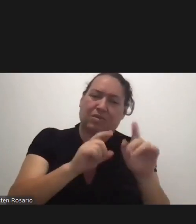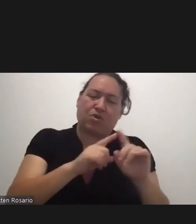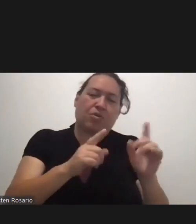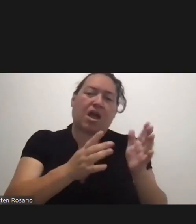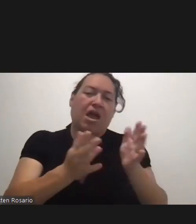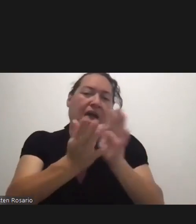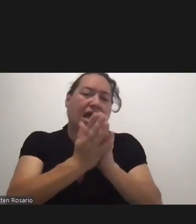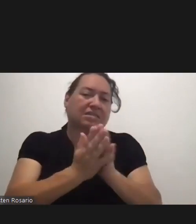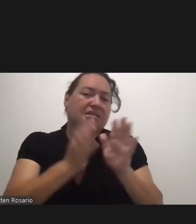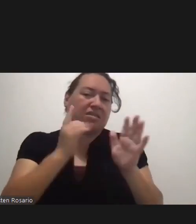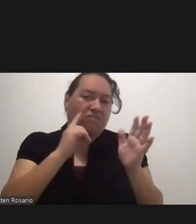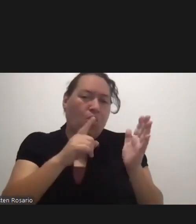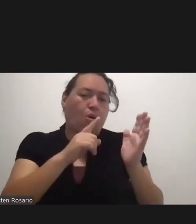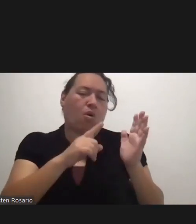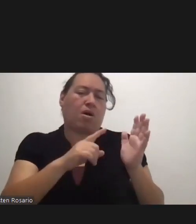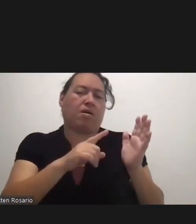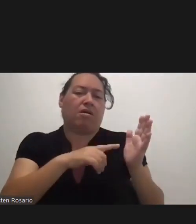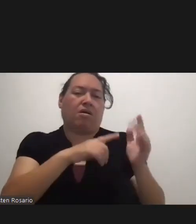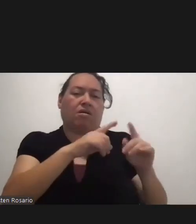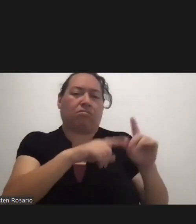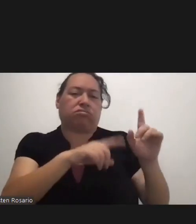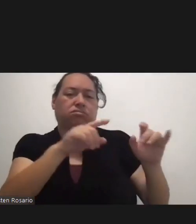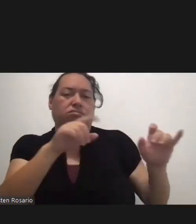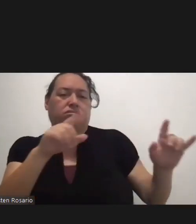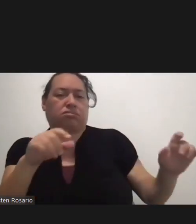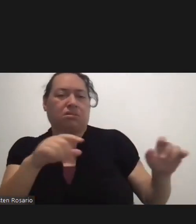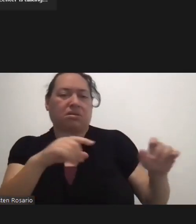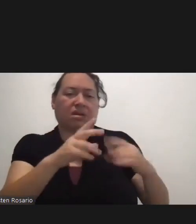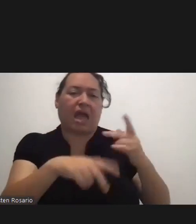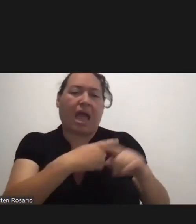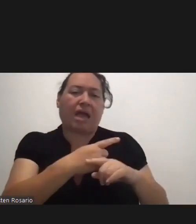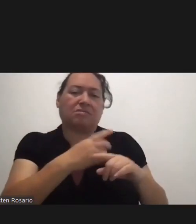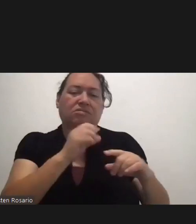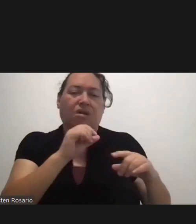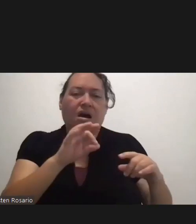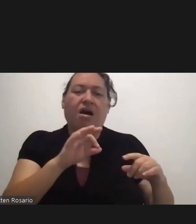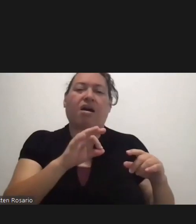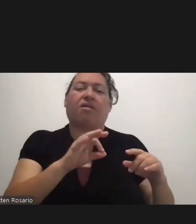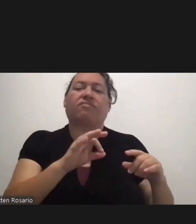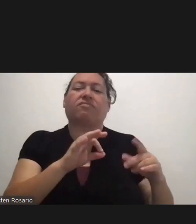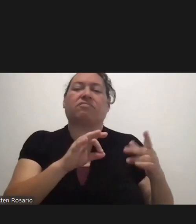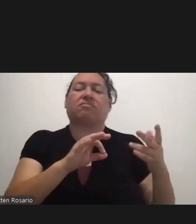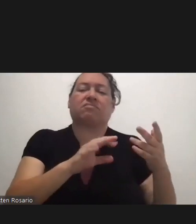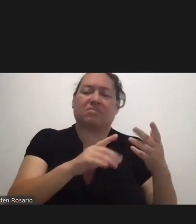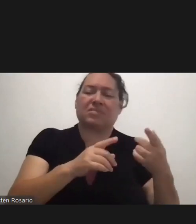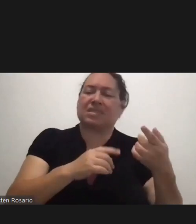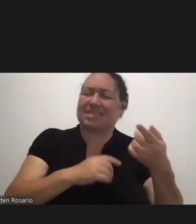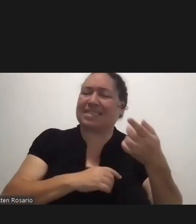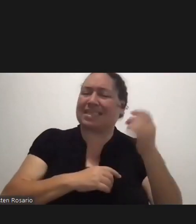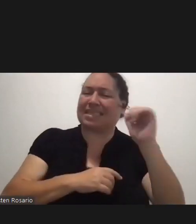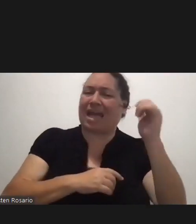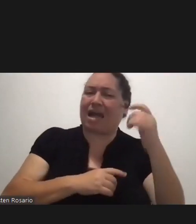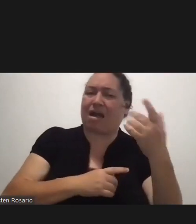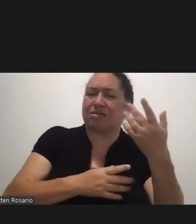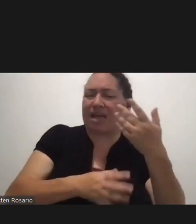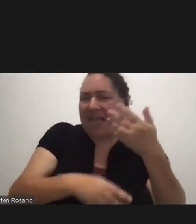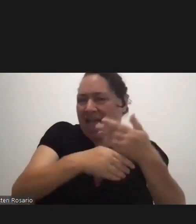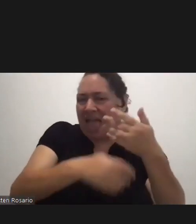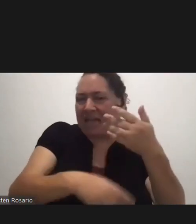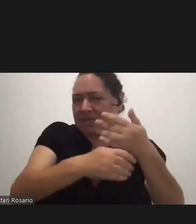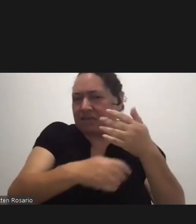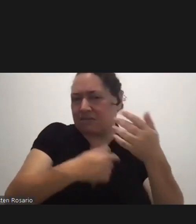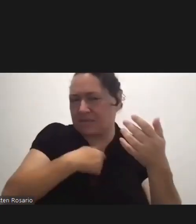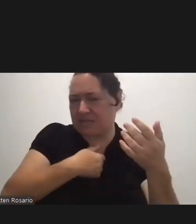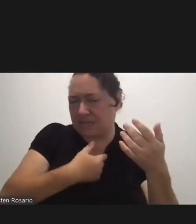And We Give An Examples Of What Those Are I Just Wanted To Add To Jerry Can I Just Add